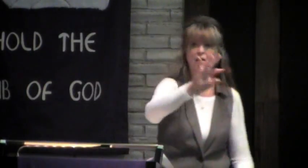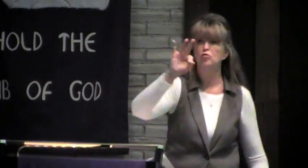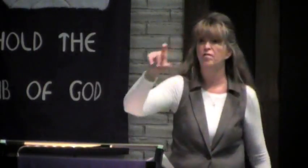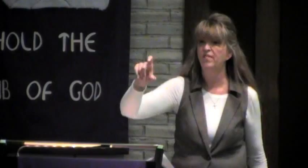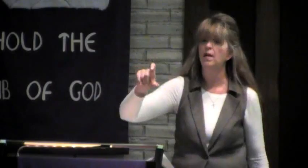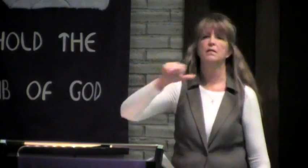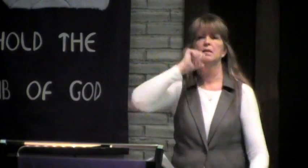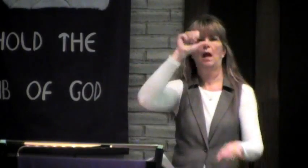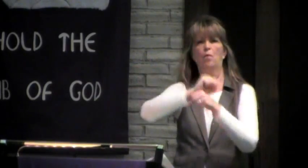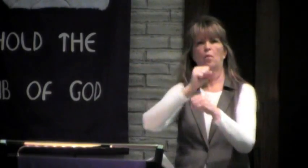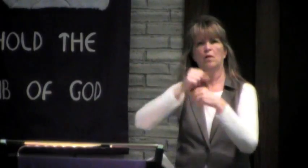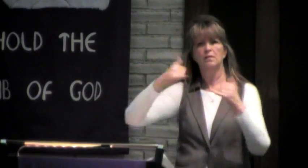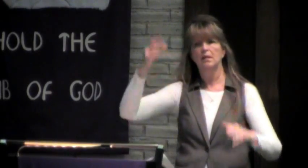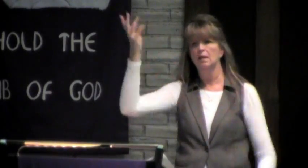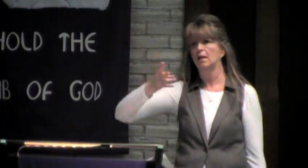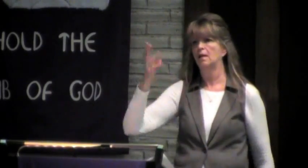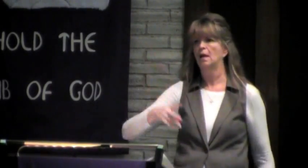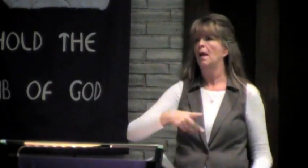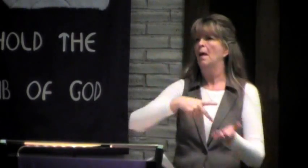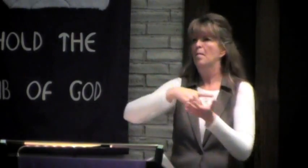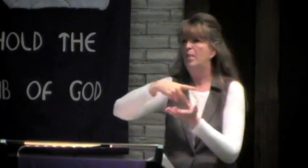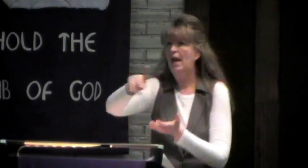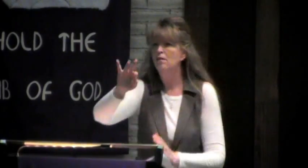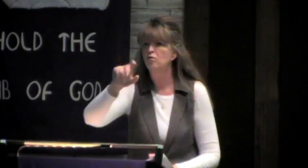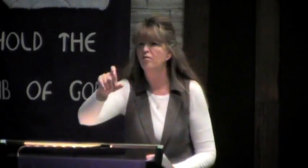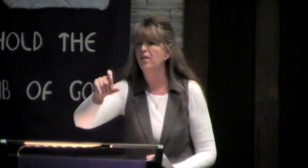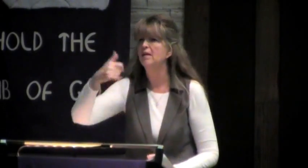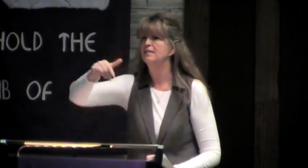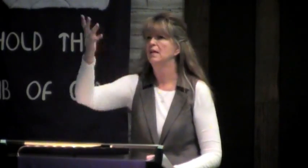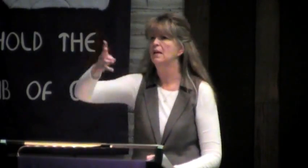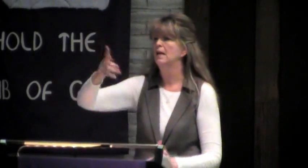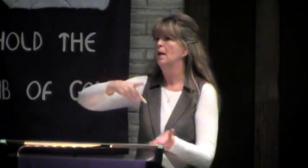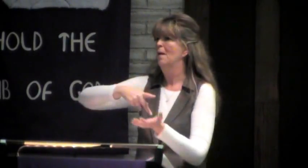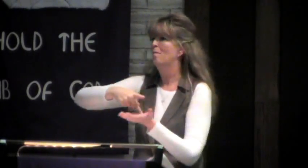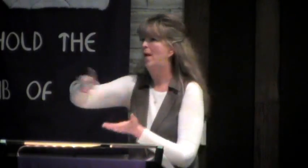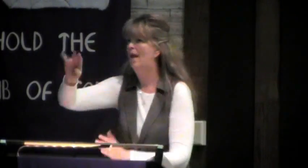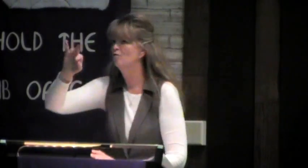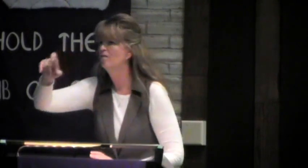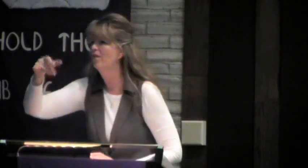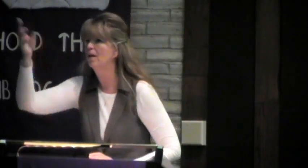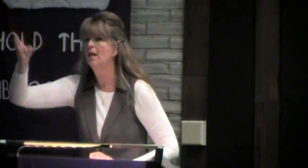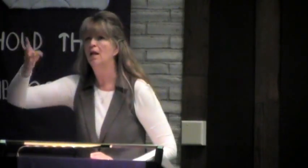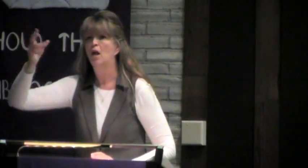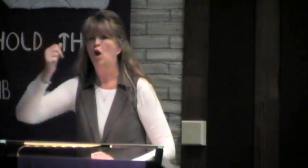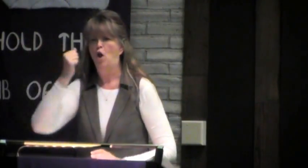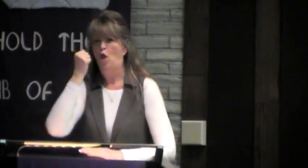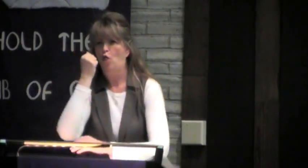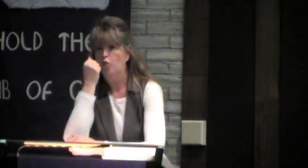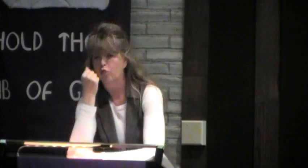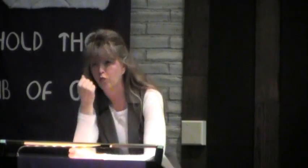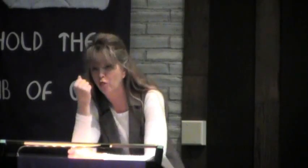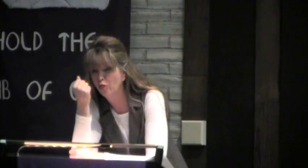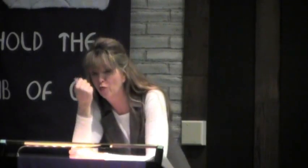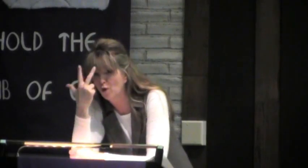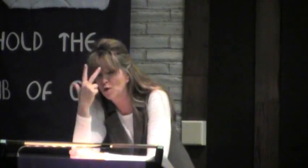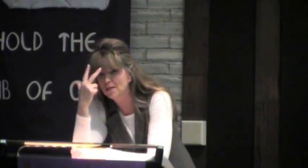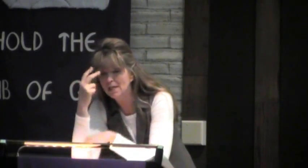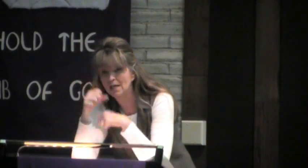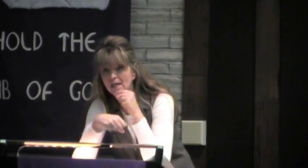that? You know, we paid for it to get fixed and the leaks didn't stop. We paid multiple times for this to happen for